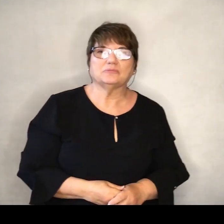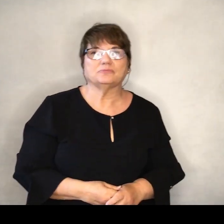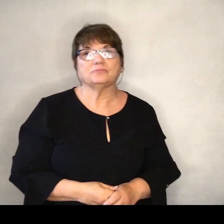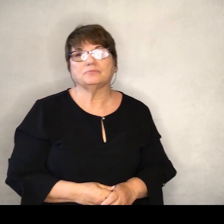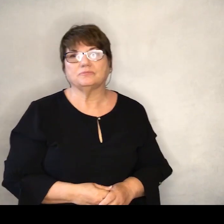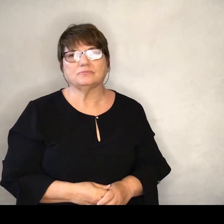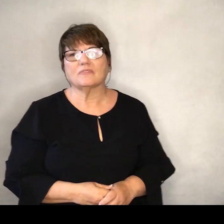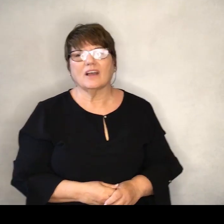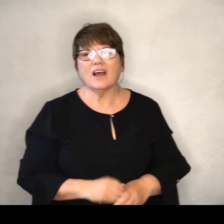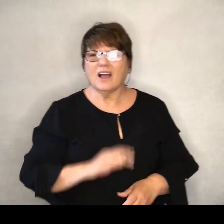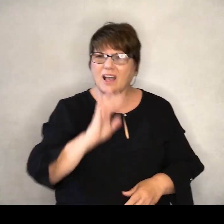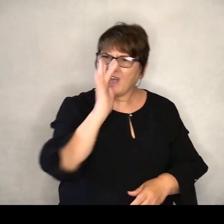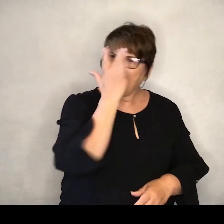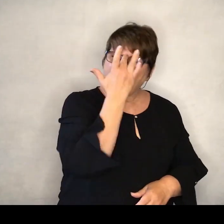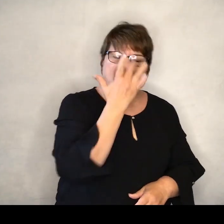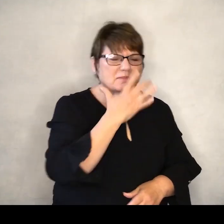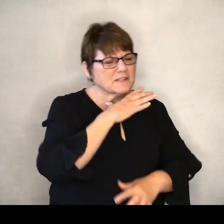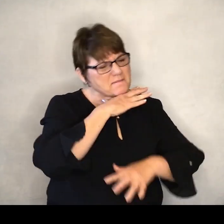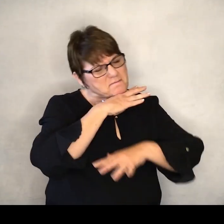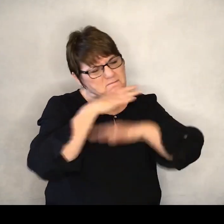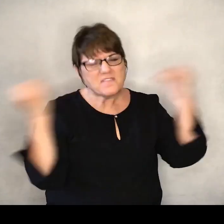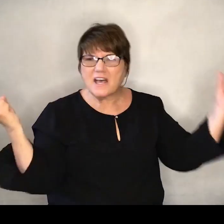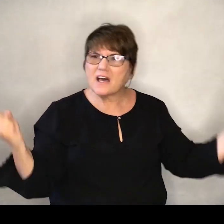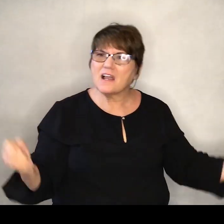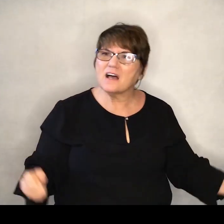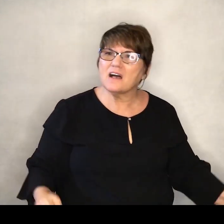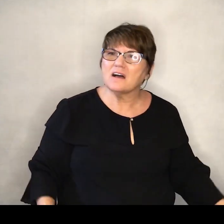Sick and tired of being sick and tired.